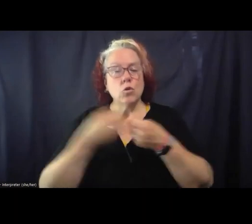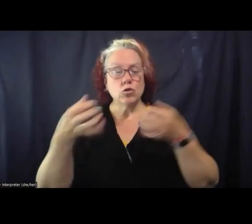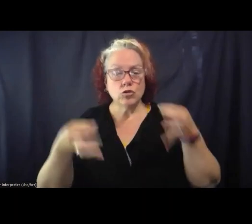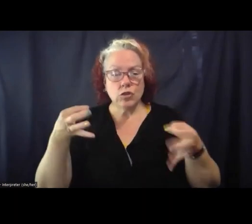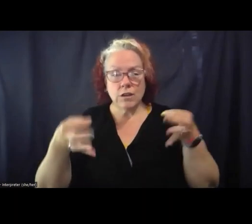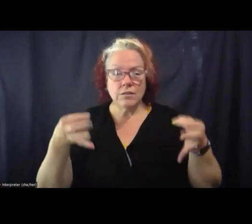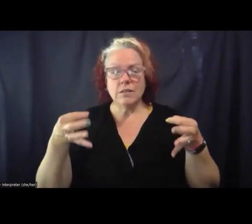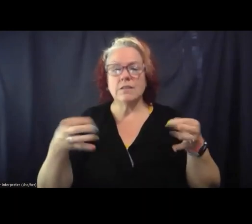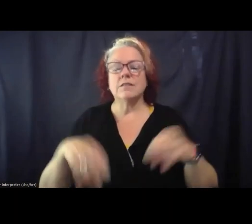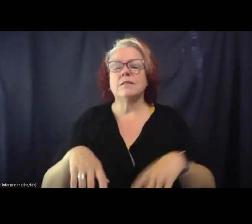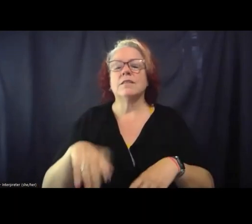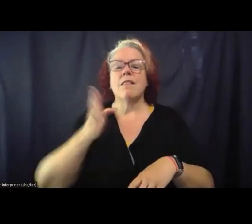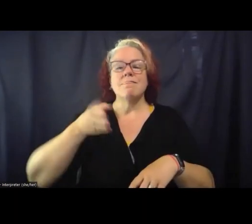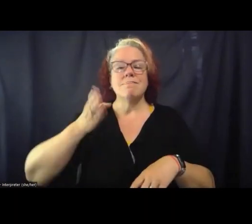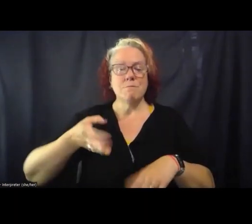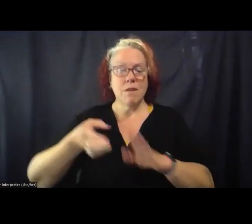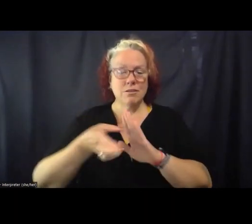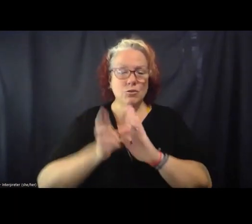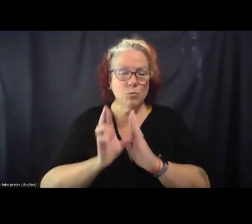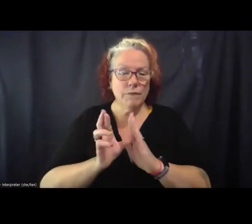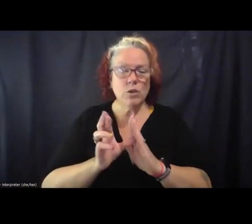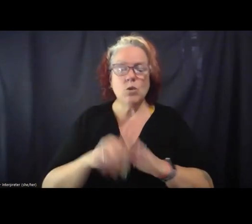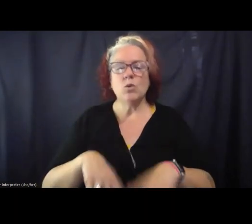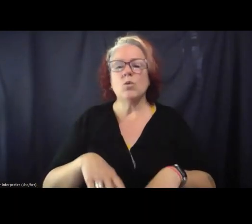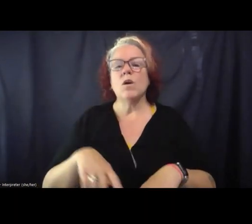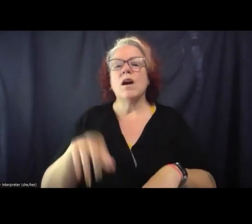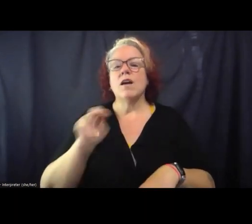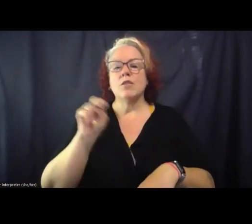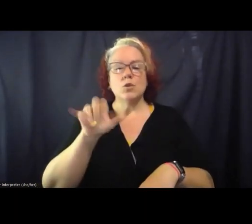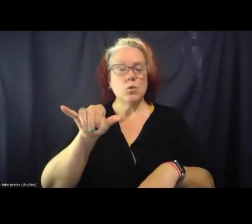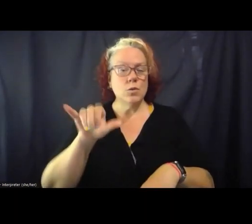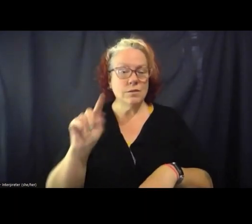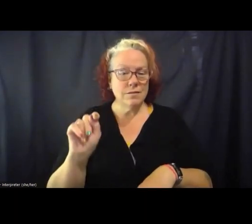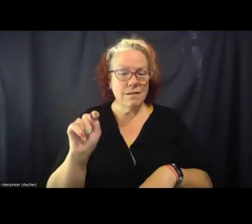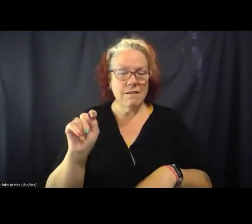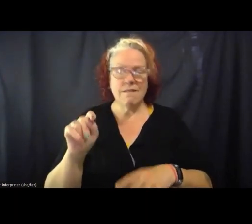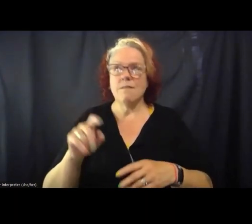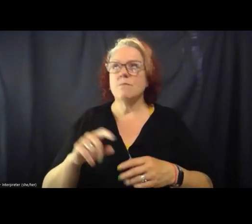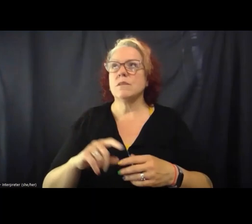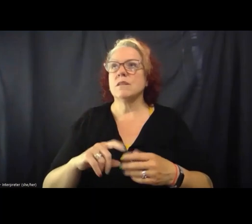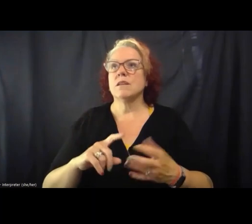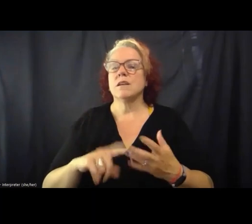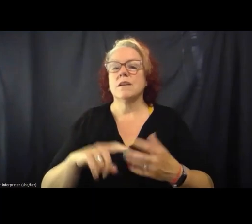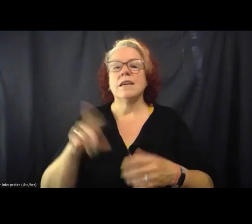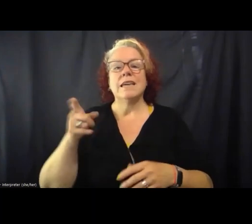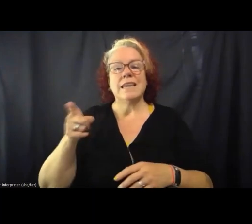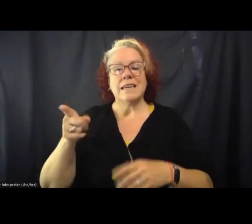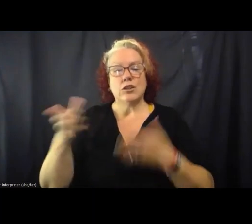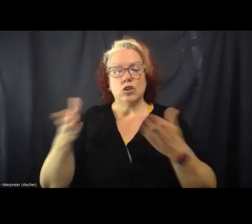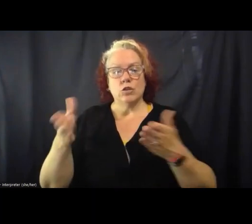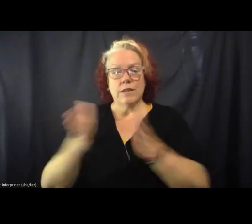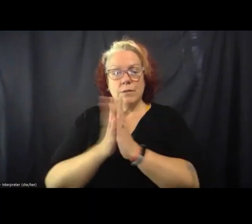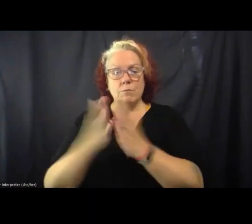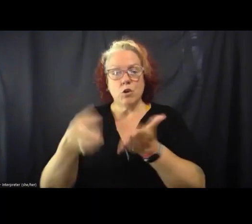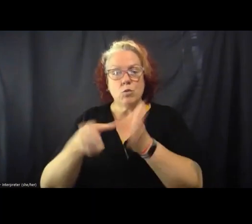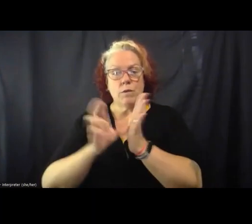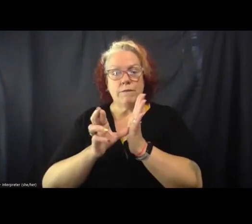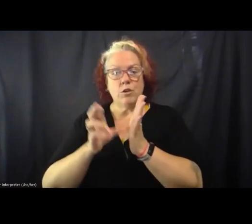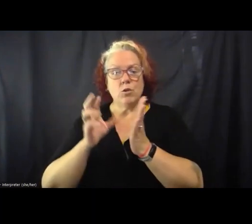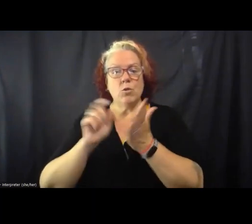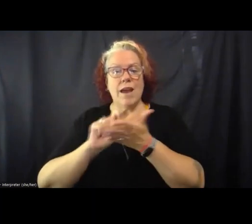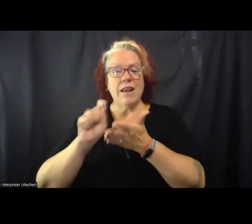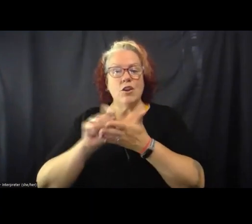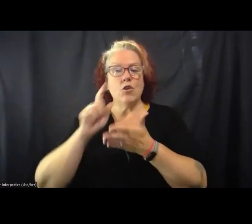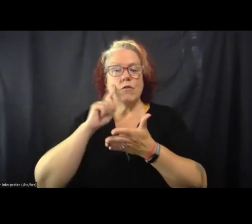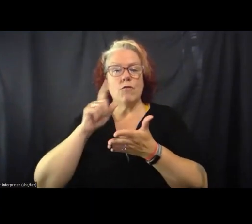The Boston Review, Inquest, The New York Times. Judah serves as the book review editor for Social Justice,